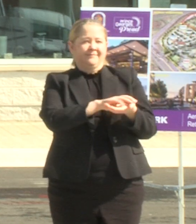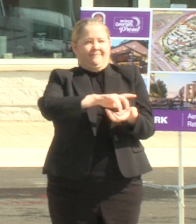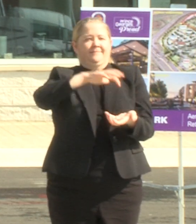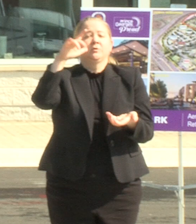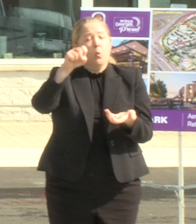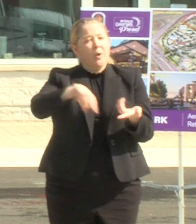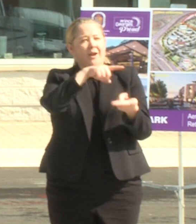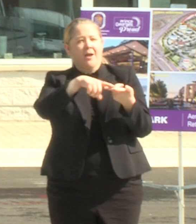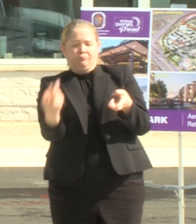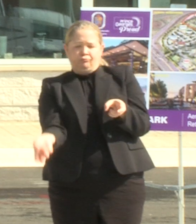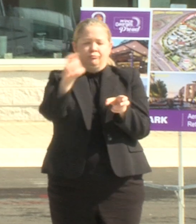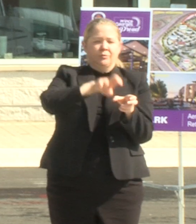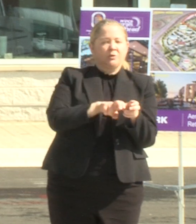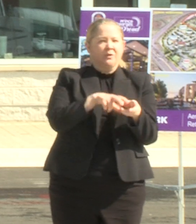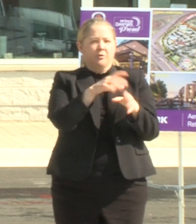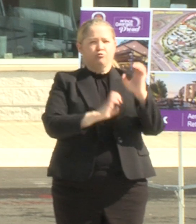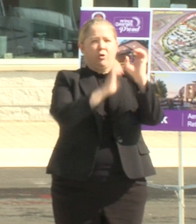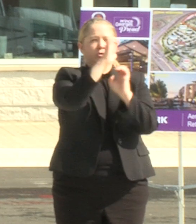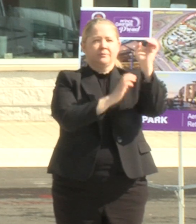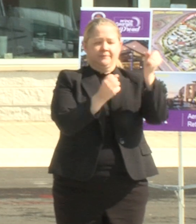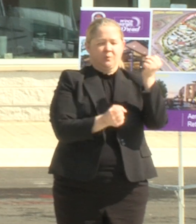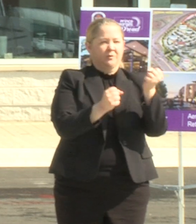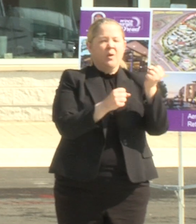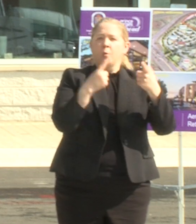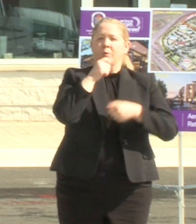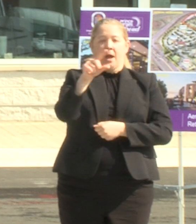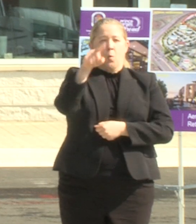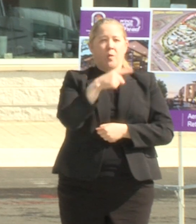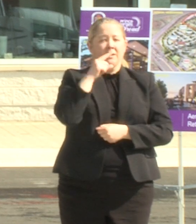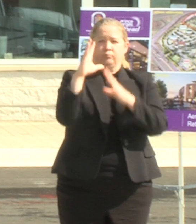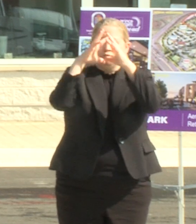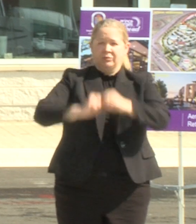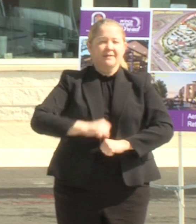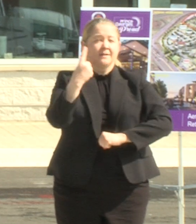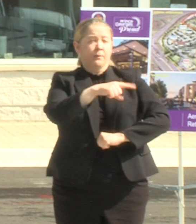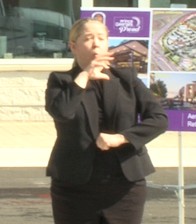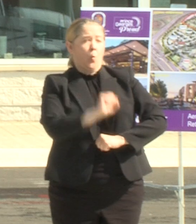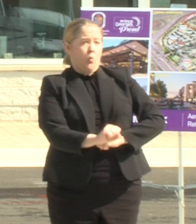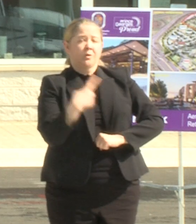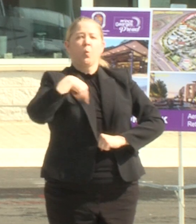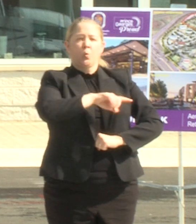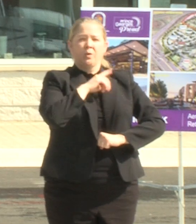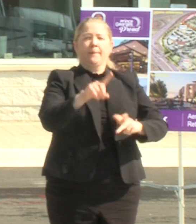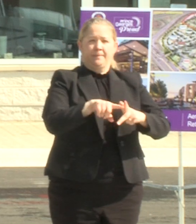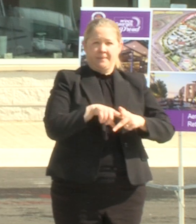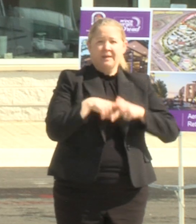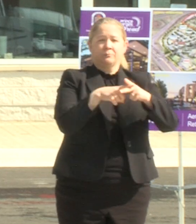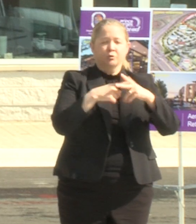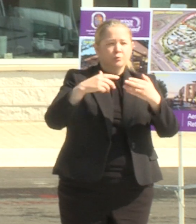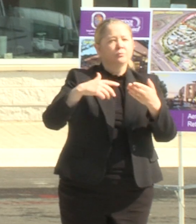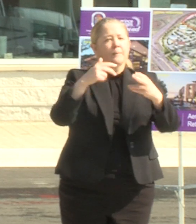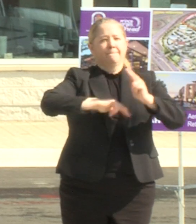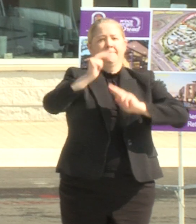climbed into that excavator we didn't just begin to demolish something old you should know we began to build something